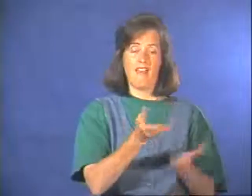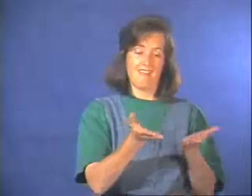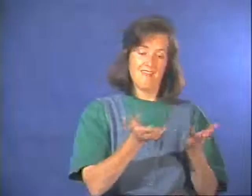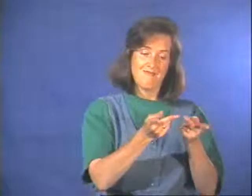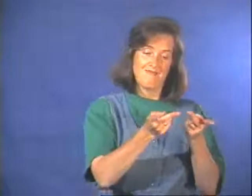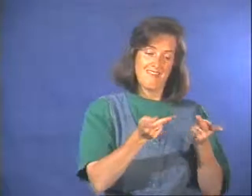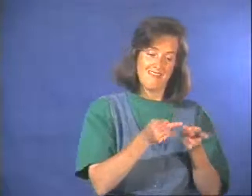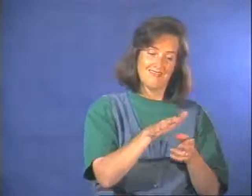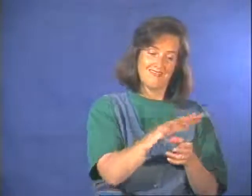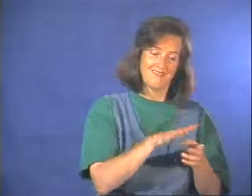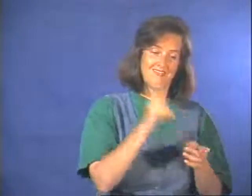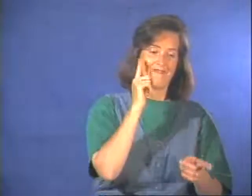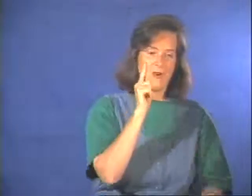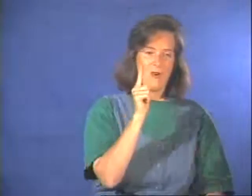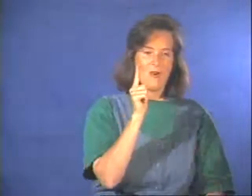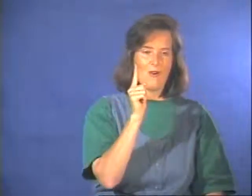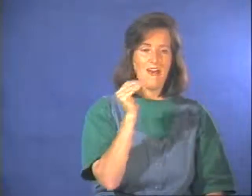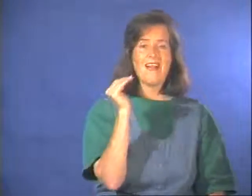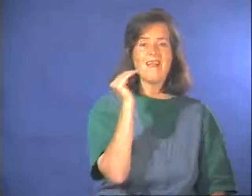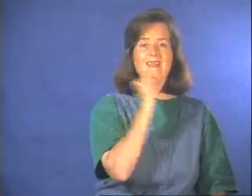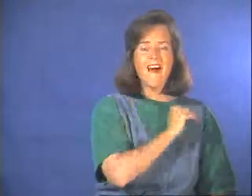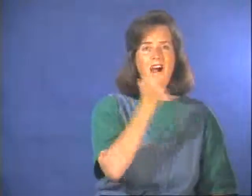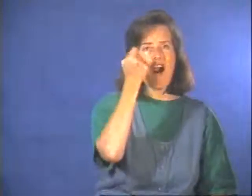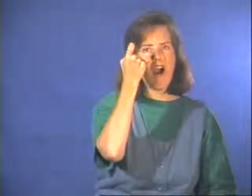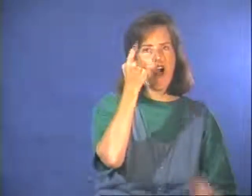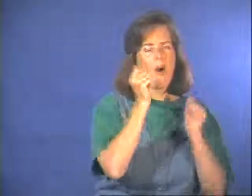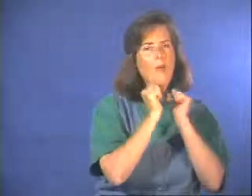And for lies with good intentions.